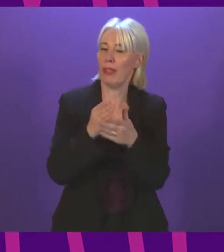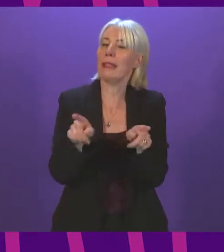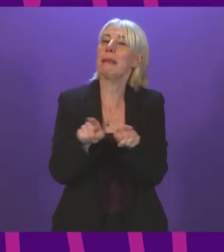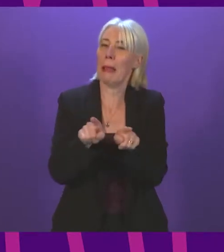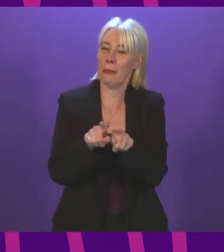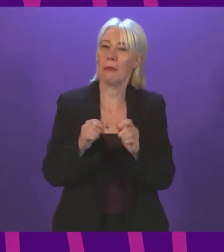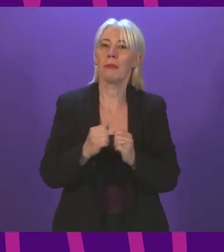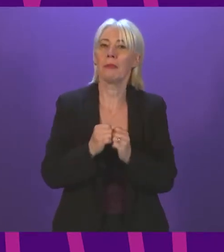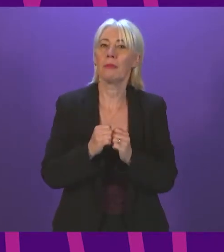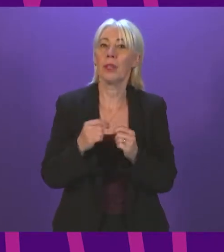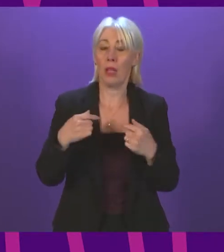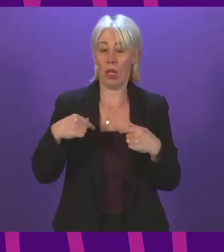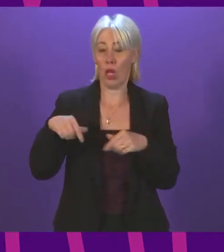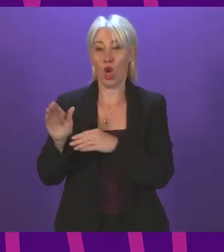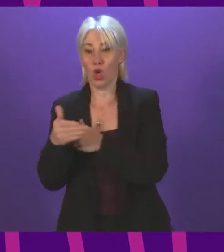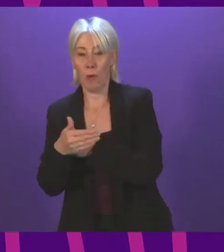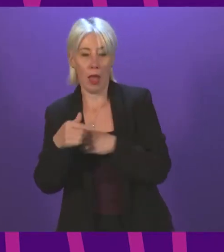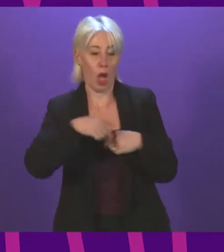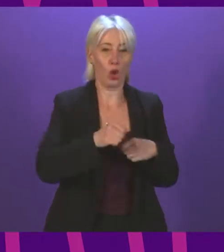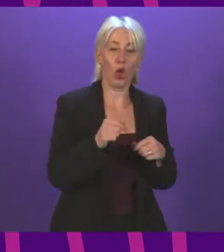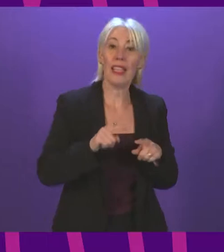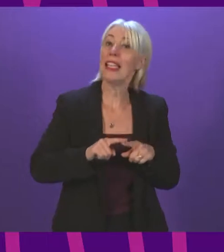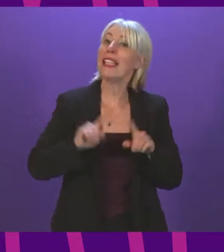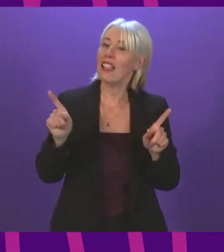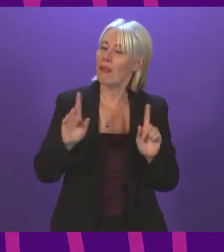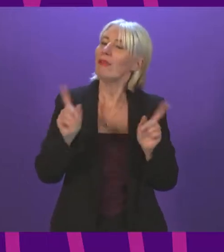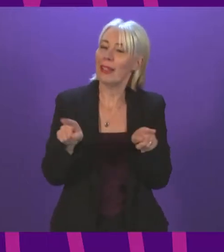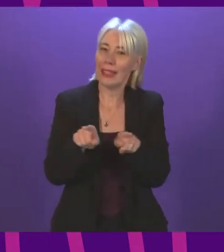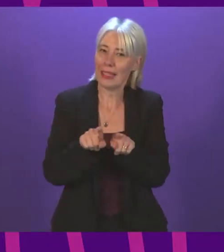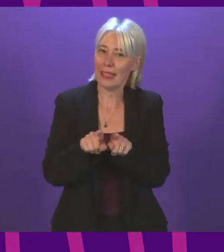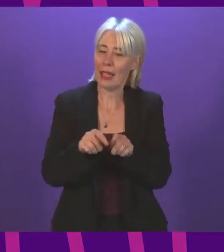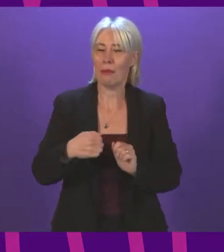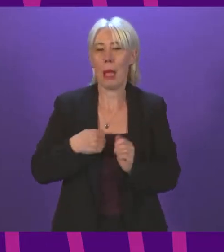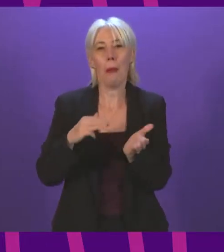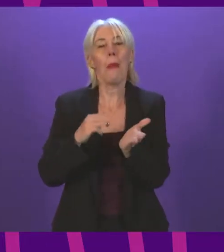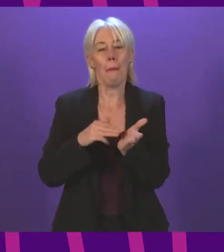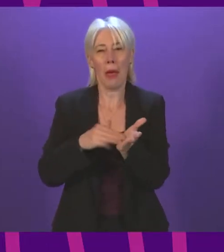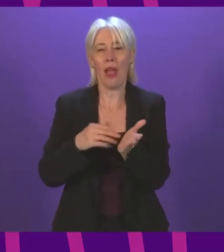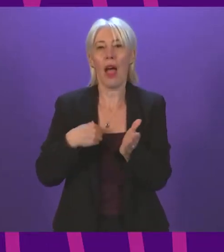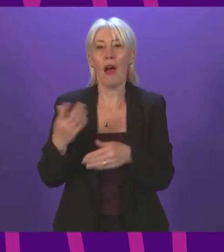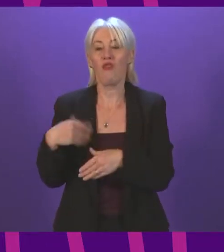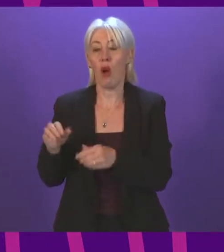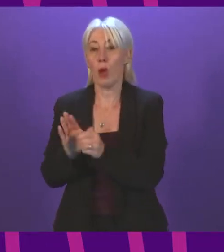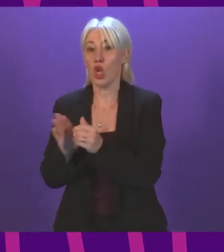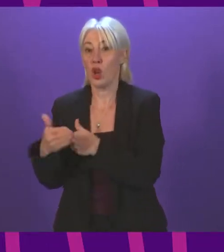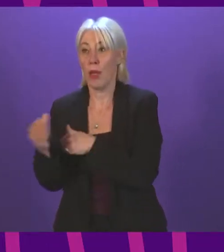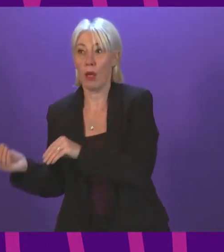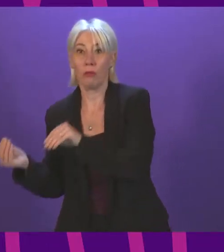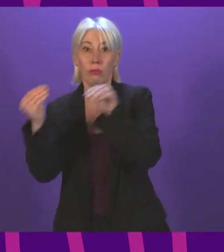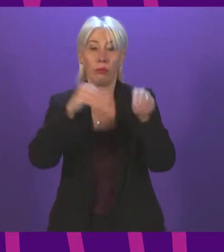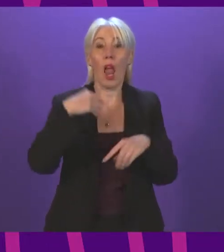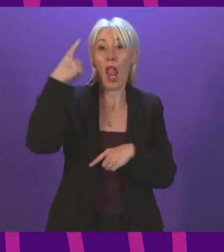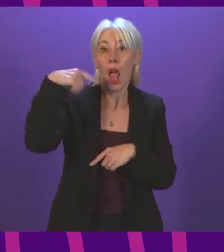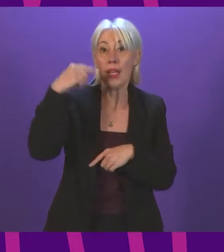We are different, but the same. My late dear mother migrated from Jamaica to London in 1951